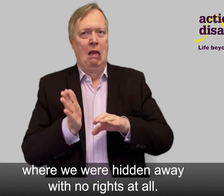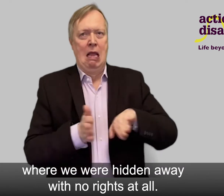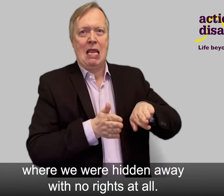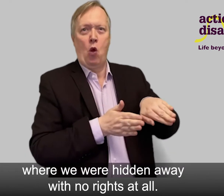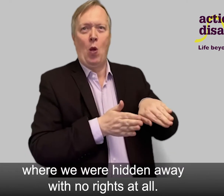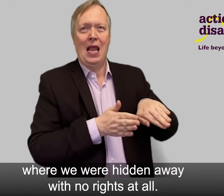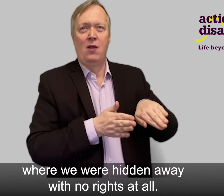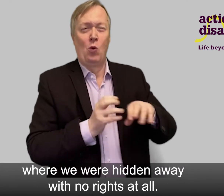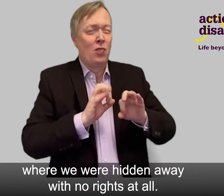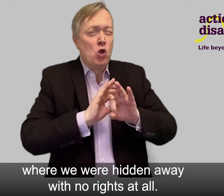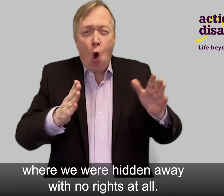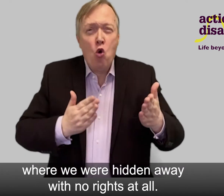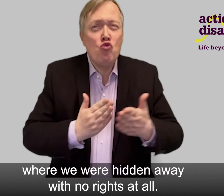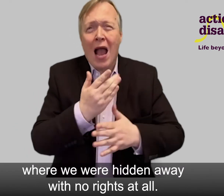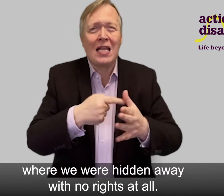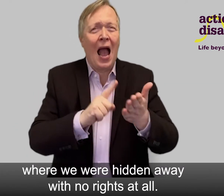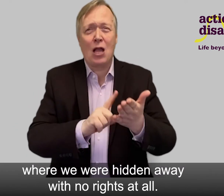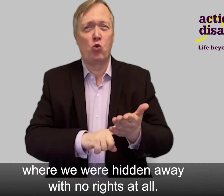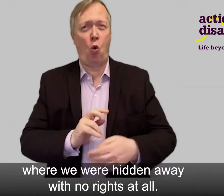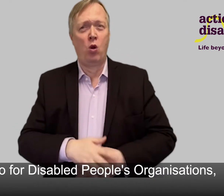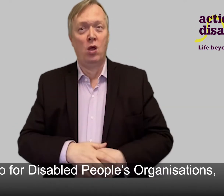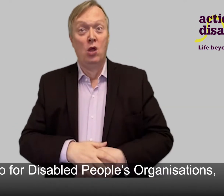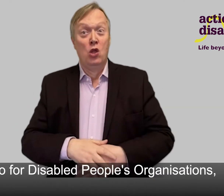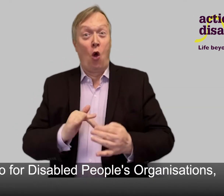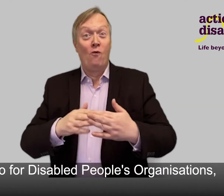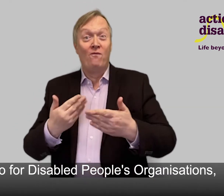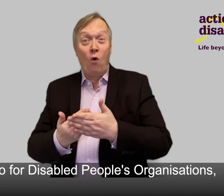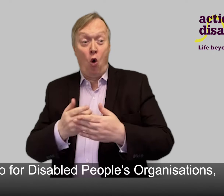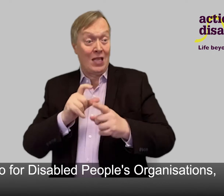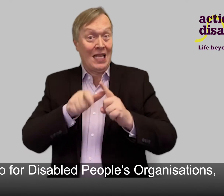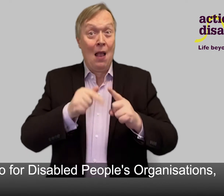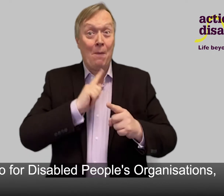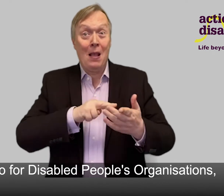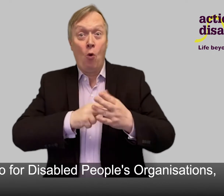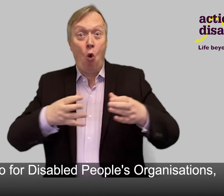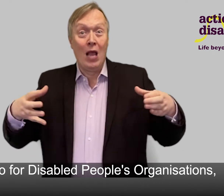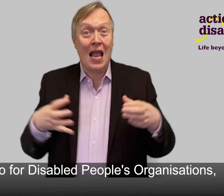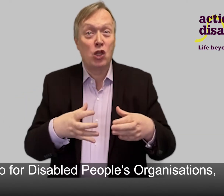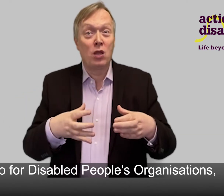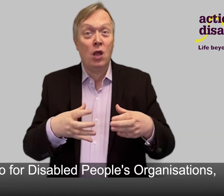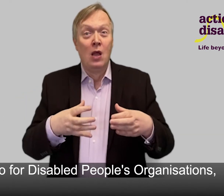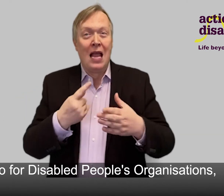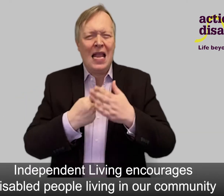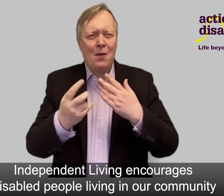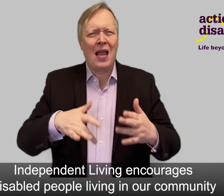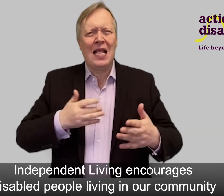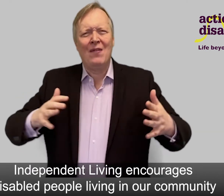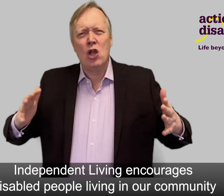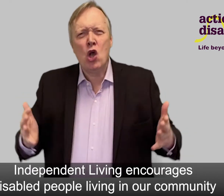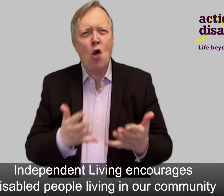rights at all. So, for a disabled people's organisation, independent living